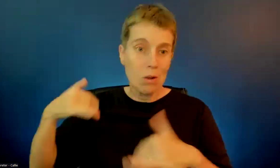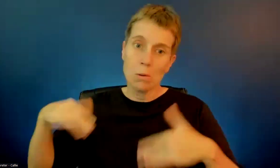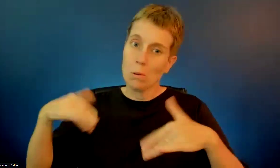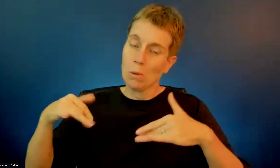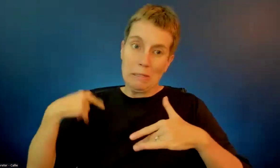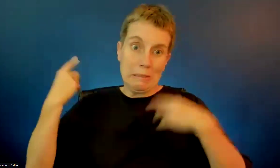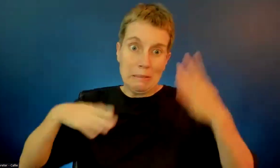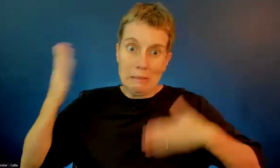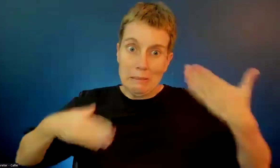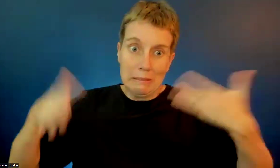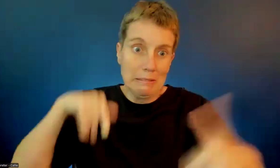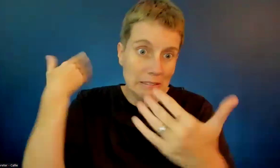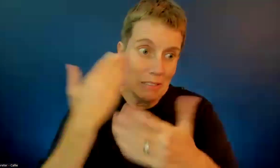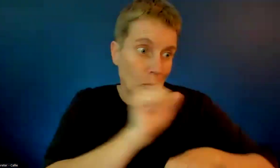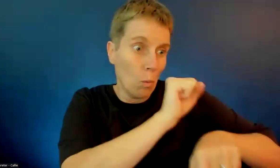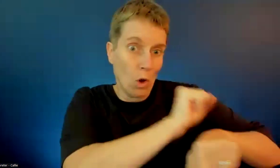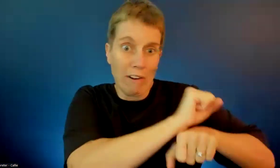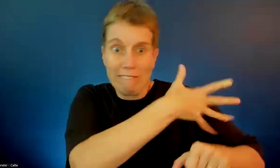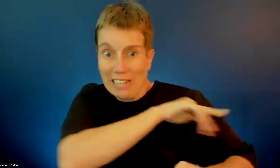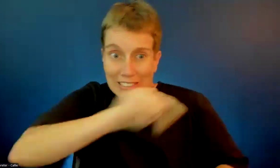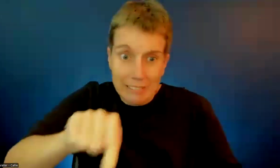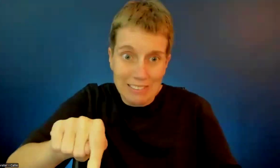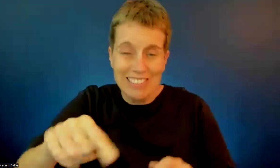breaking a law too, making it from work to get down there from school.